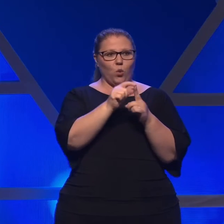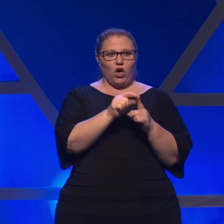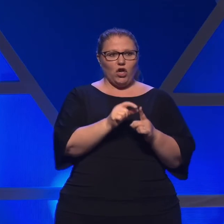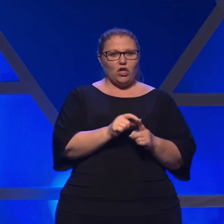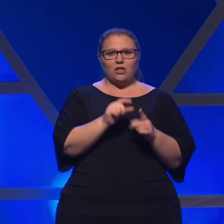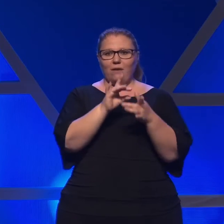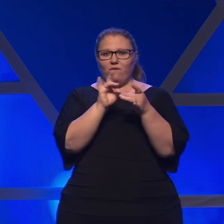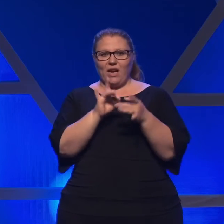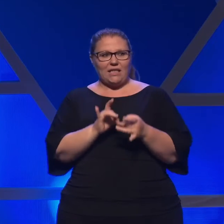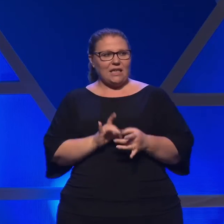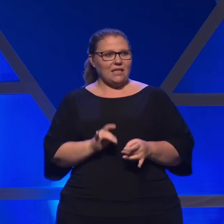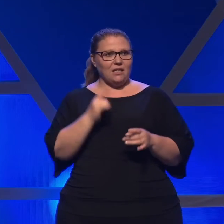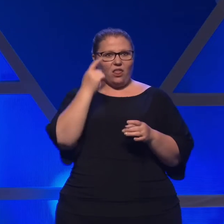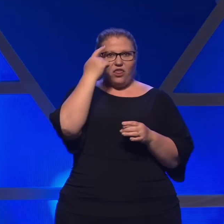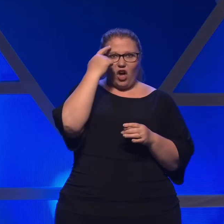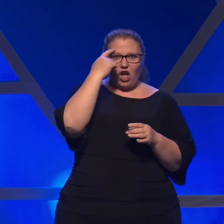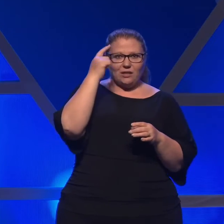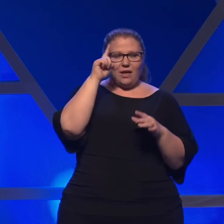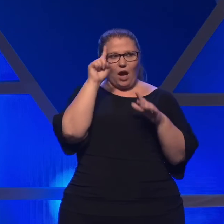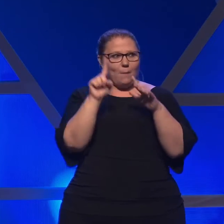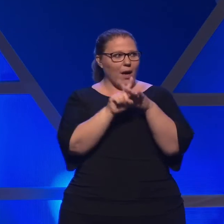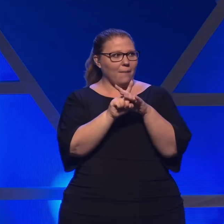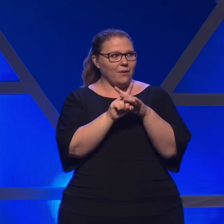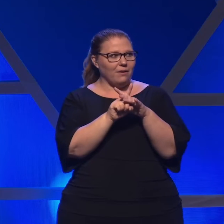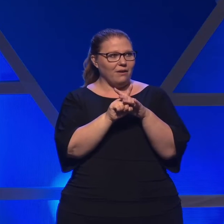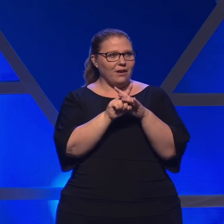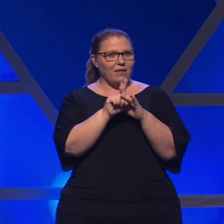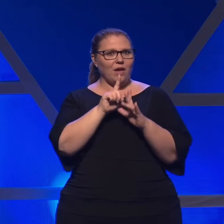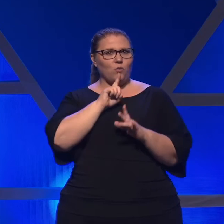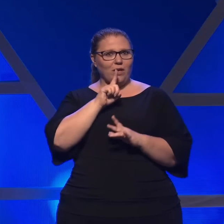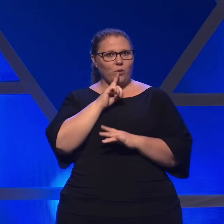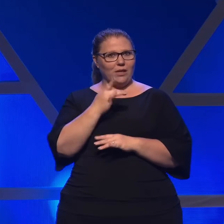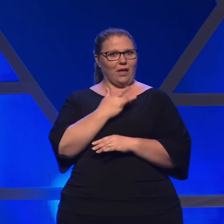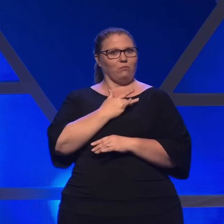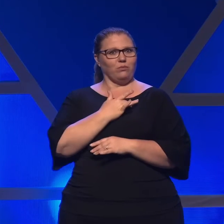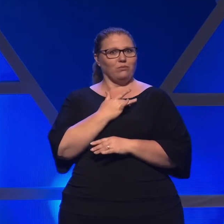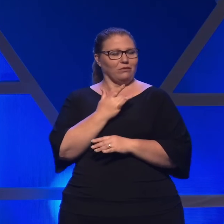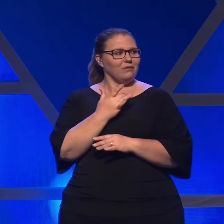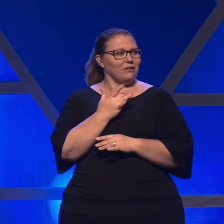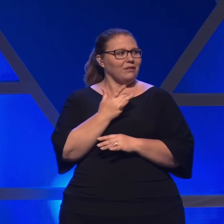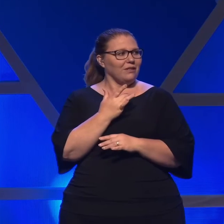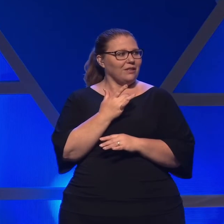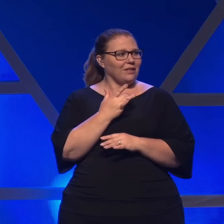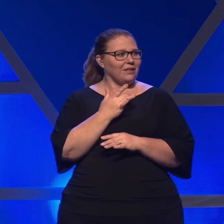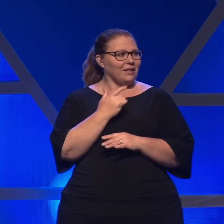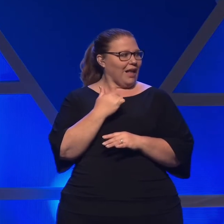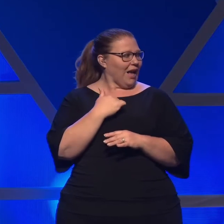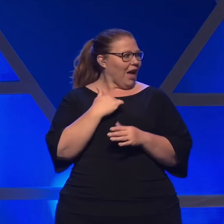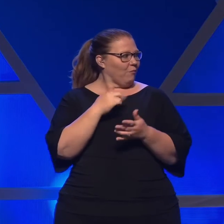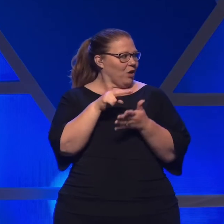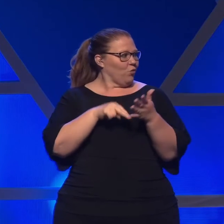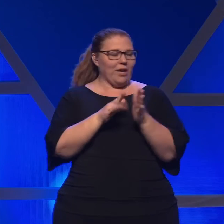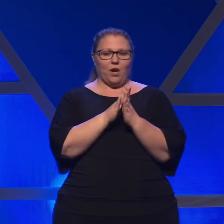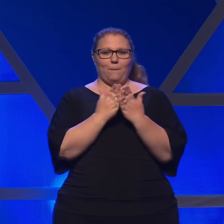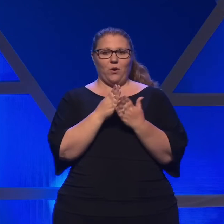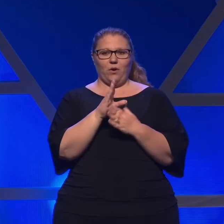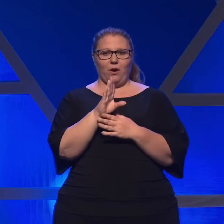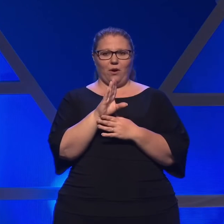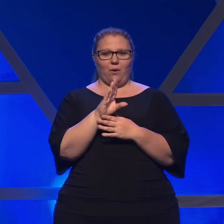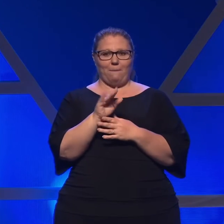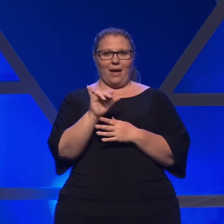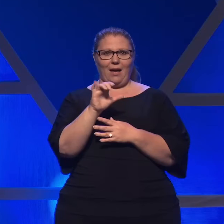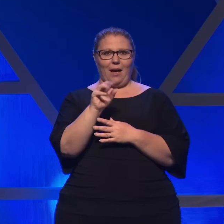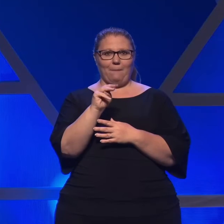thoughts, doodles that come to mind and that resonate with you. So I've been reading through a book by Marian